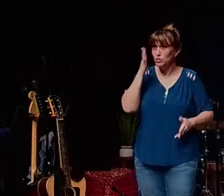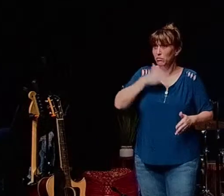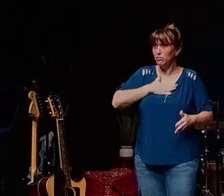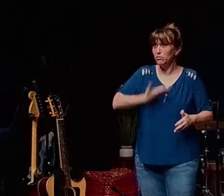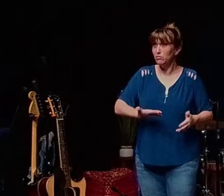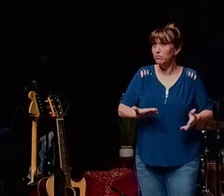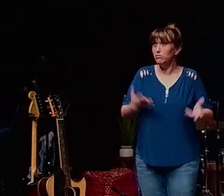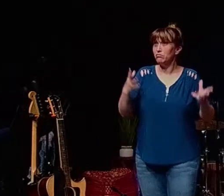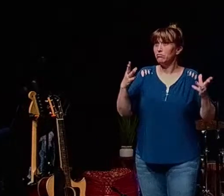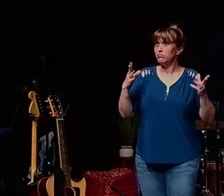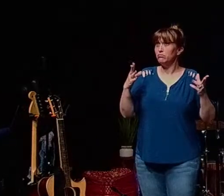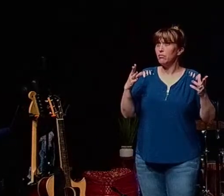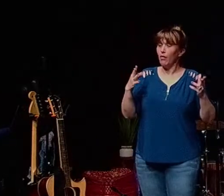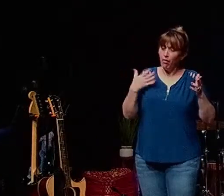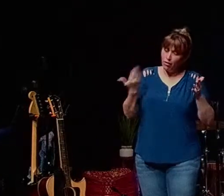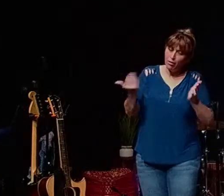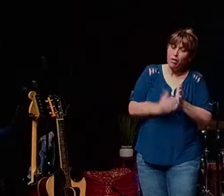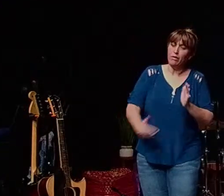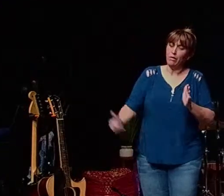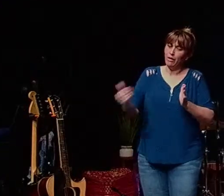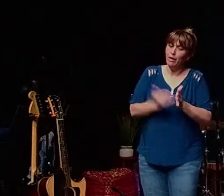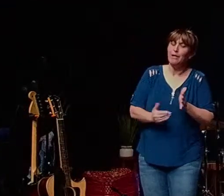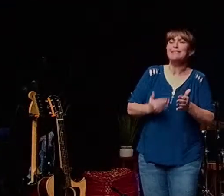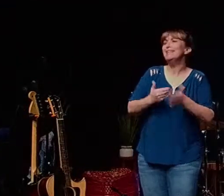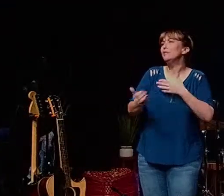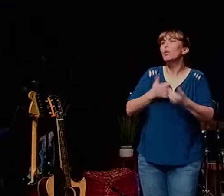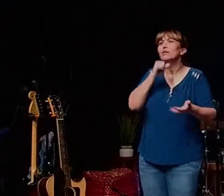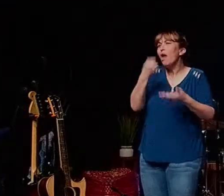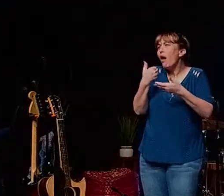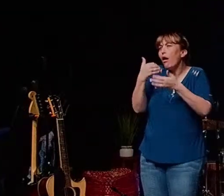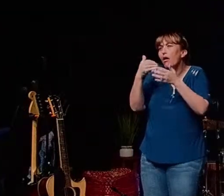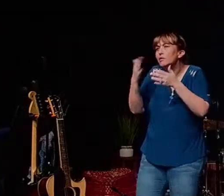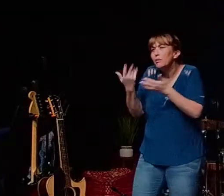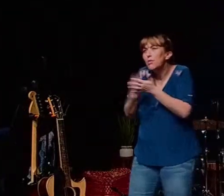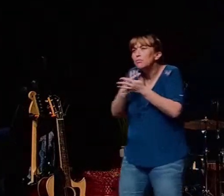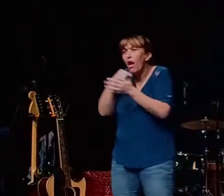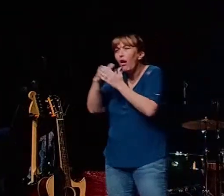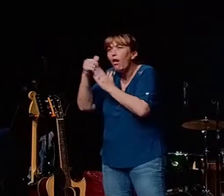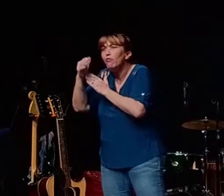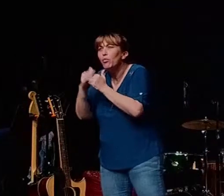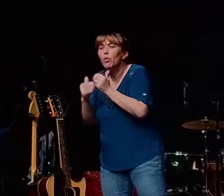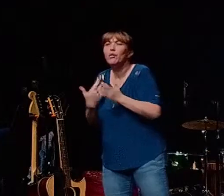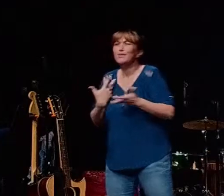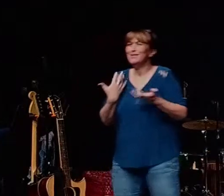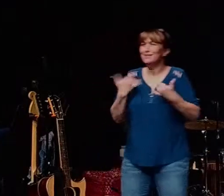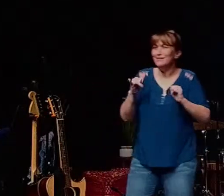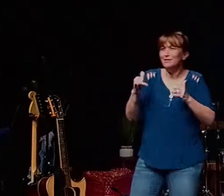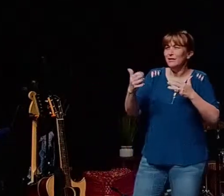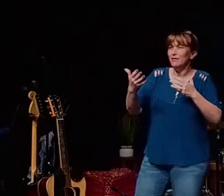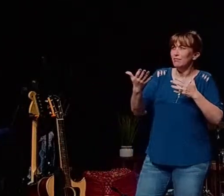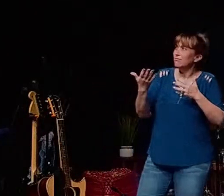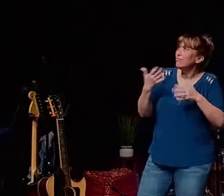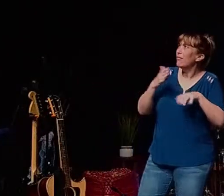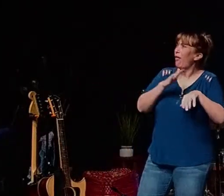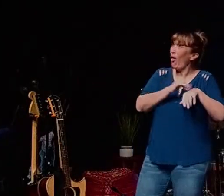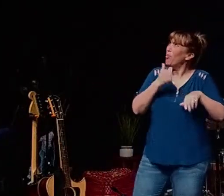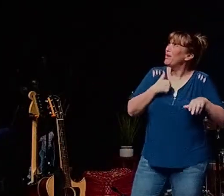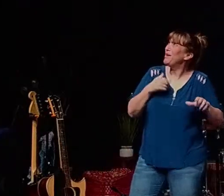over and over again when it's uncomfortable when you don't fully understand what you're called to do and why